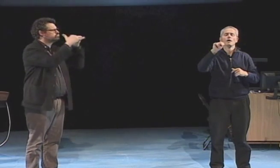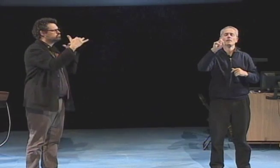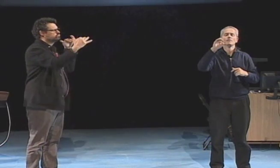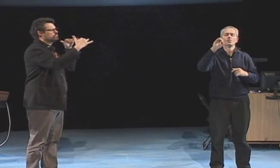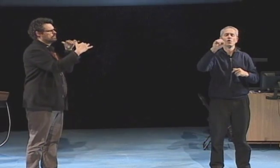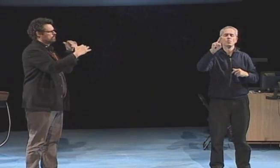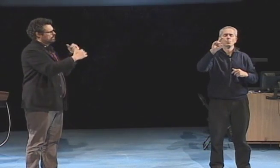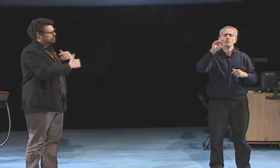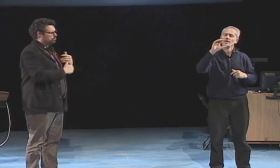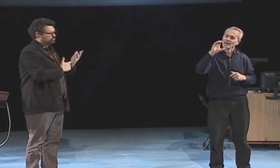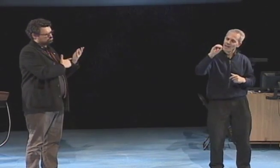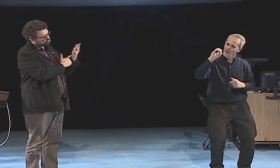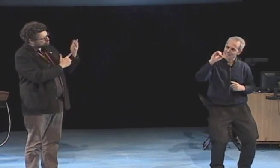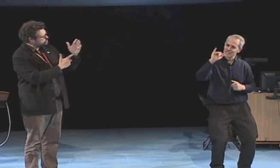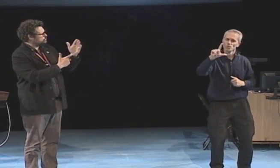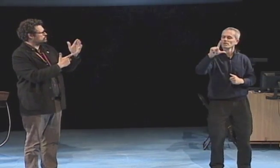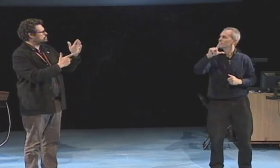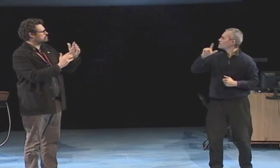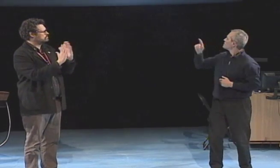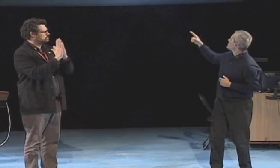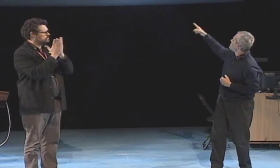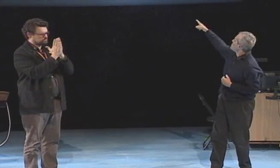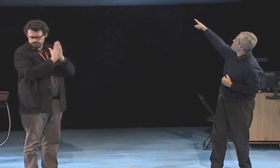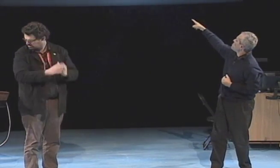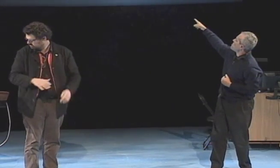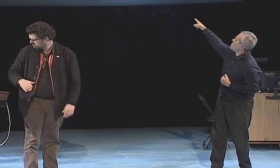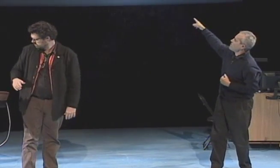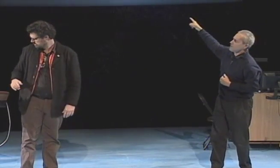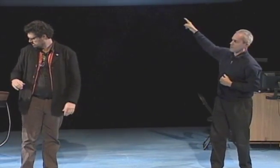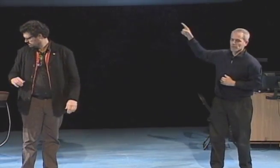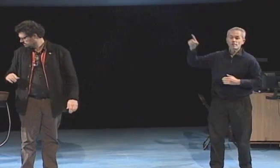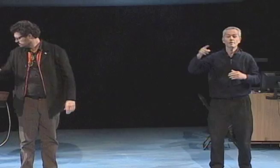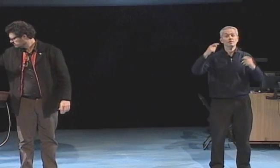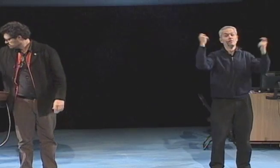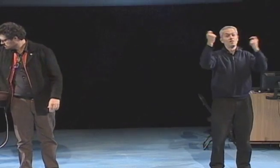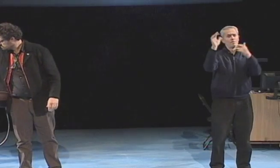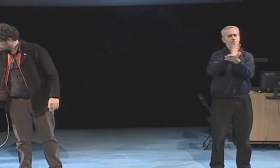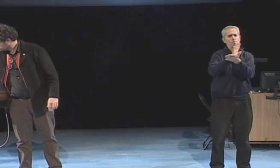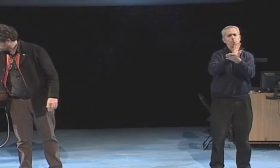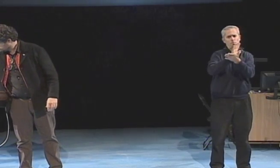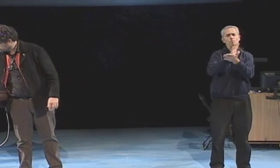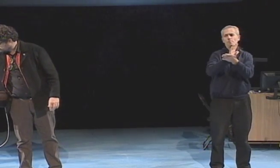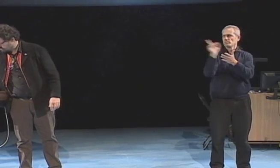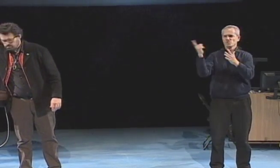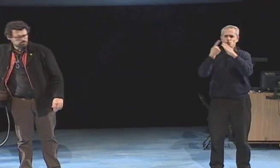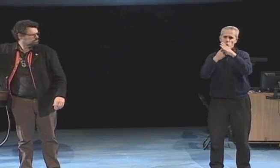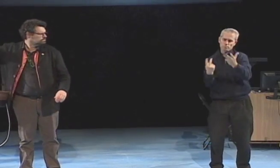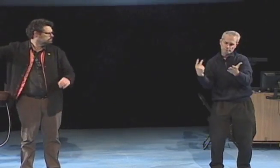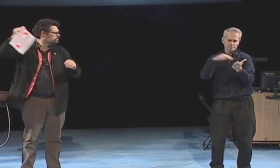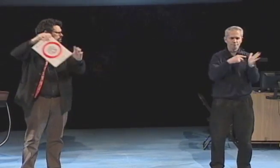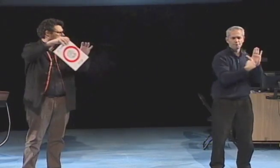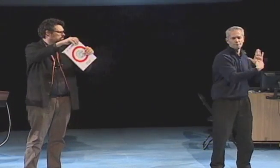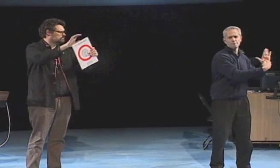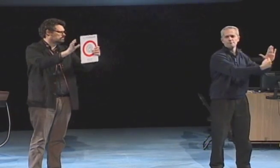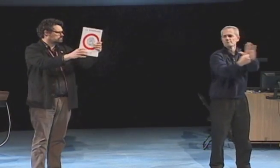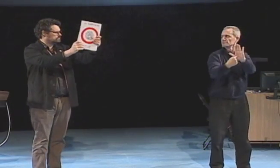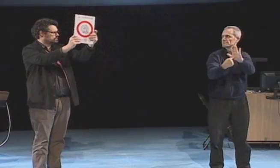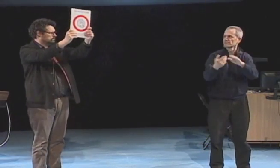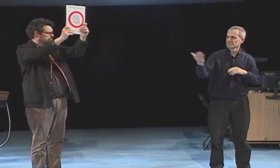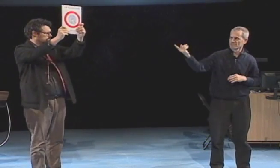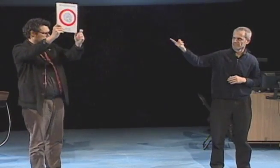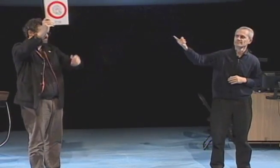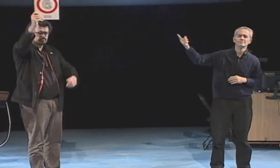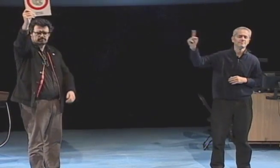Internationale, Clan Doi, in Reims, France, July